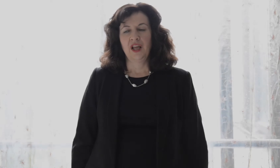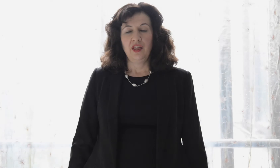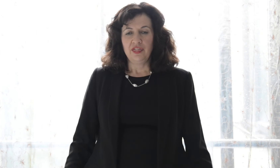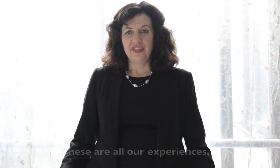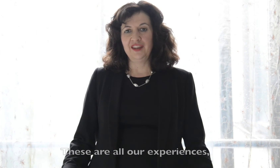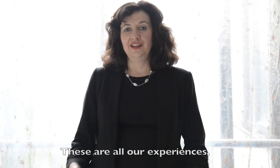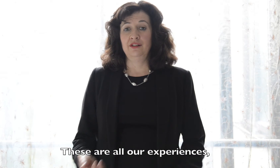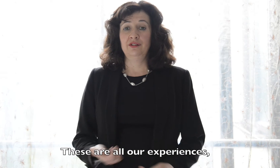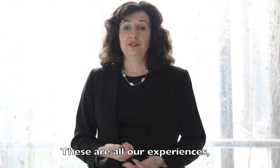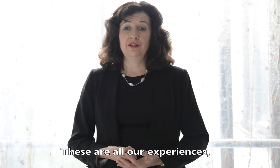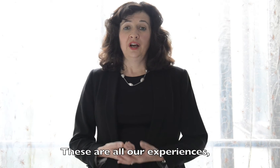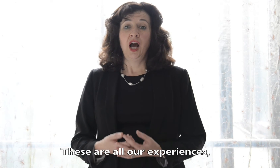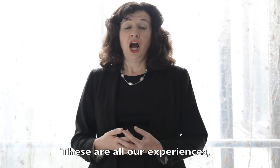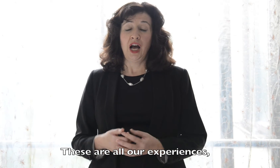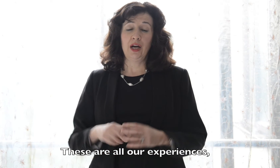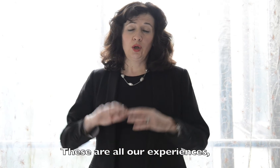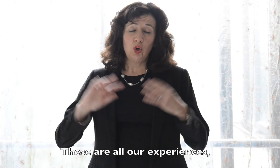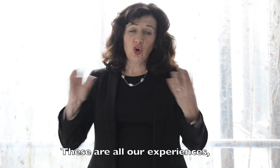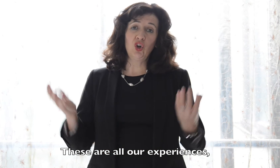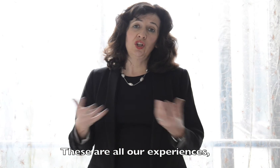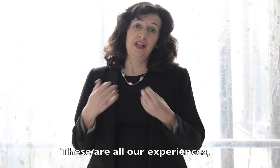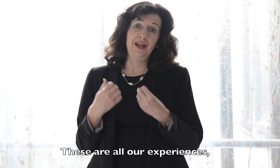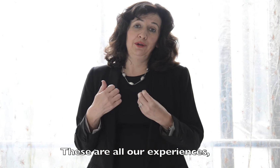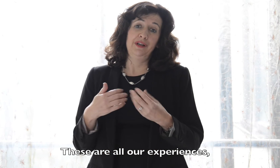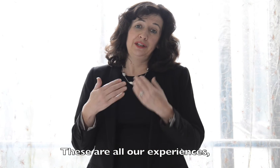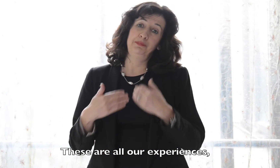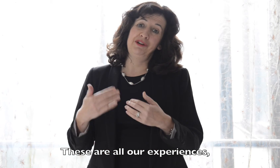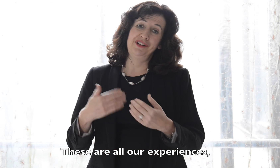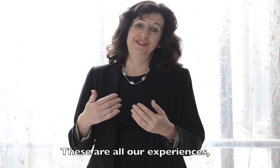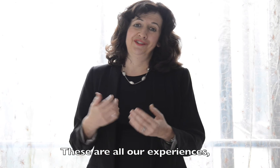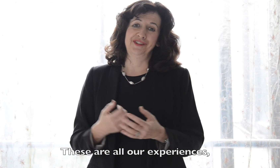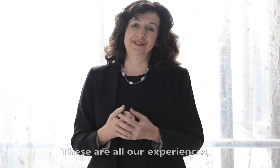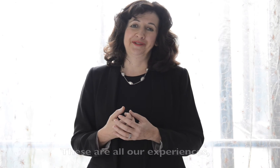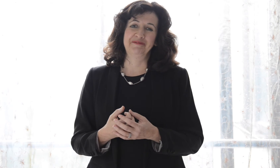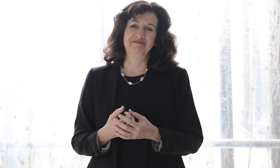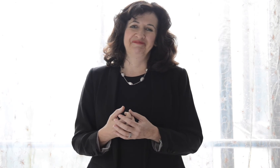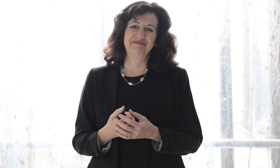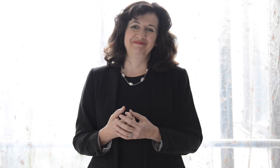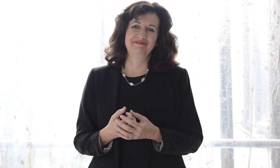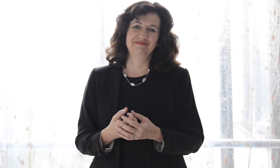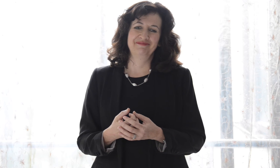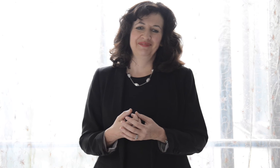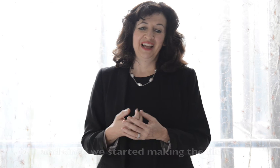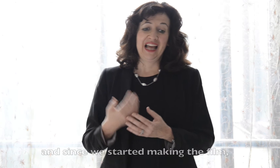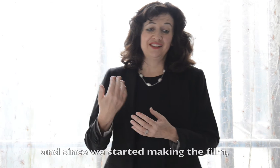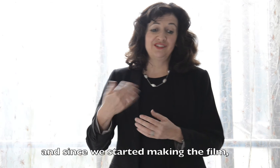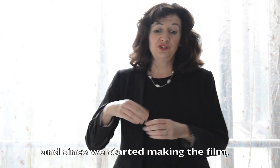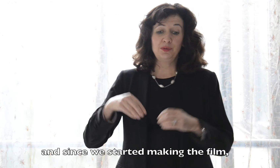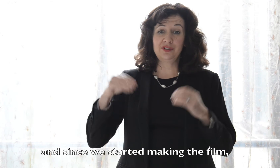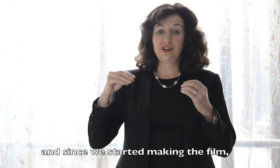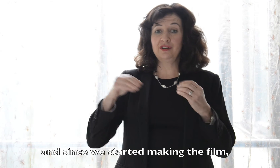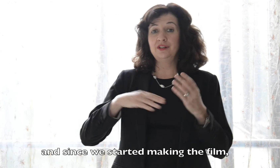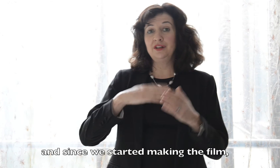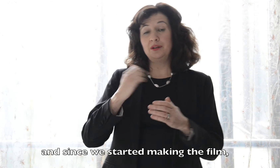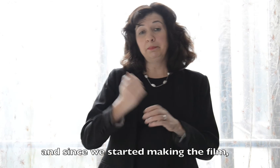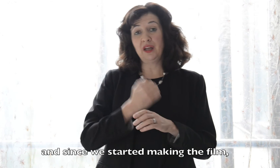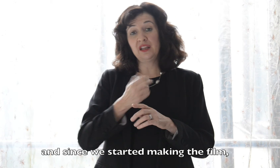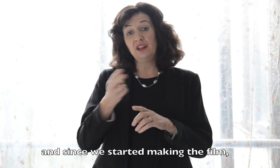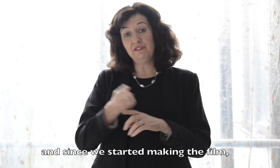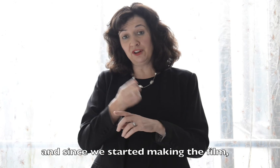These are all our experiences. And since we started making the